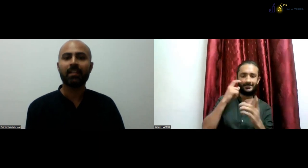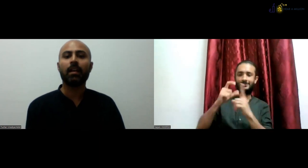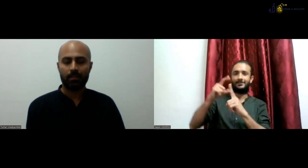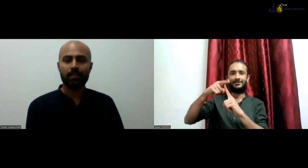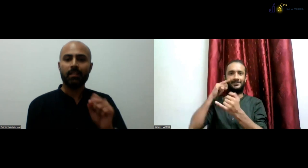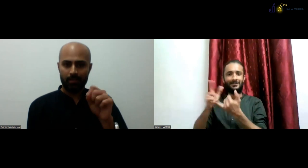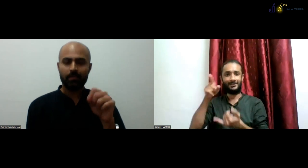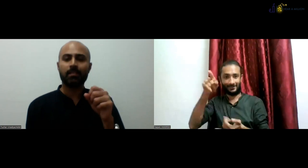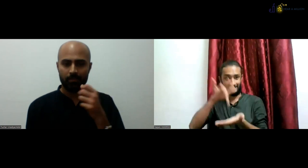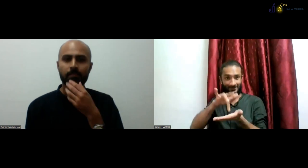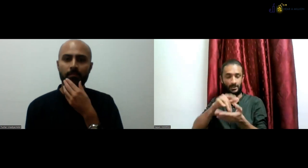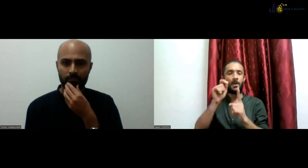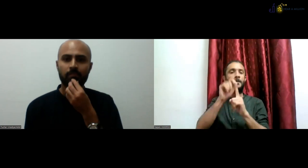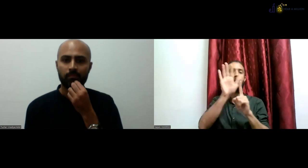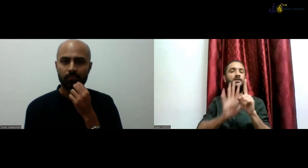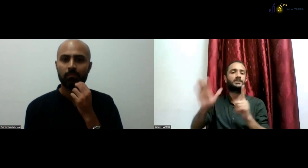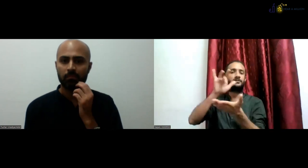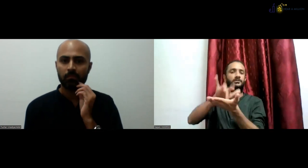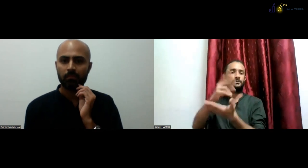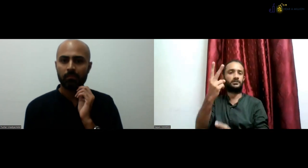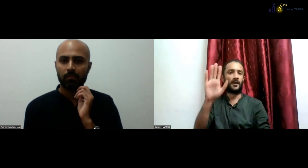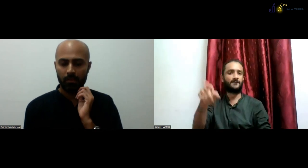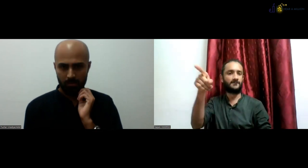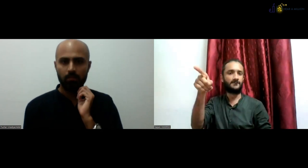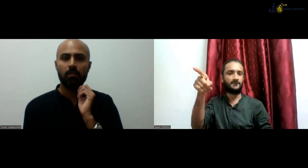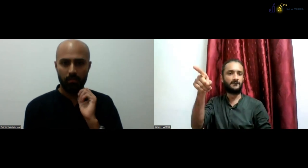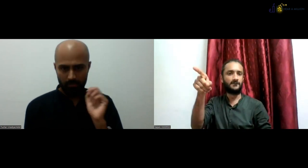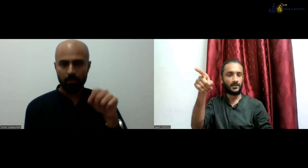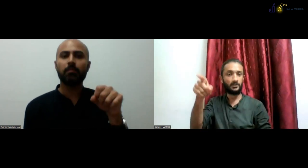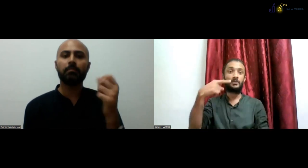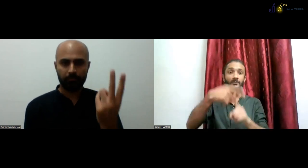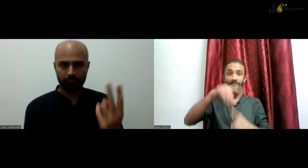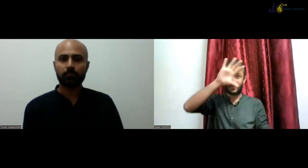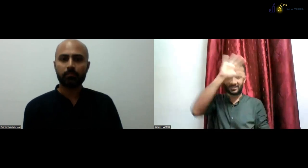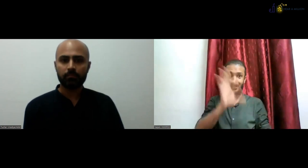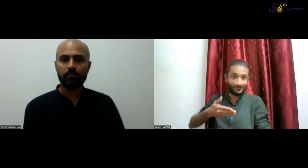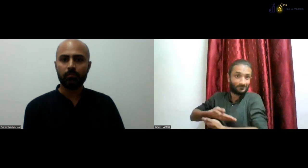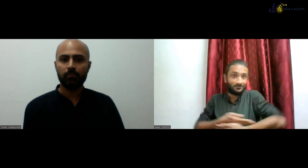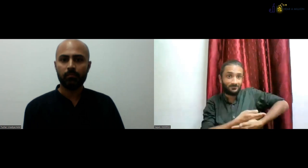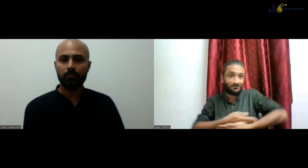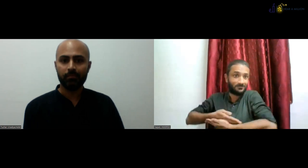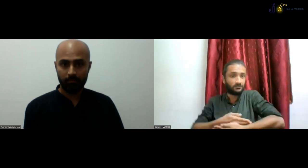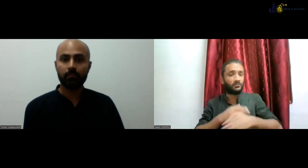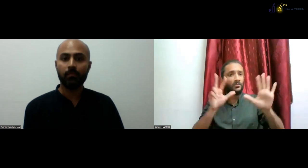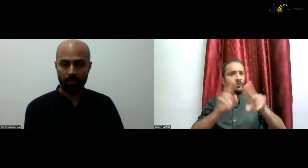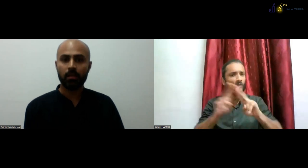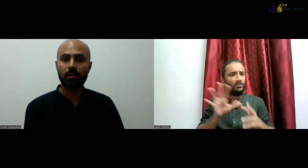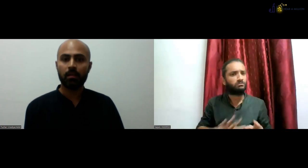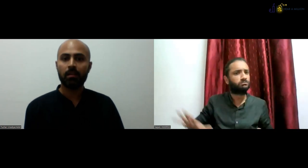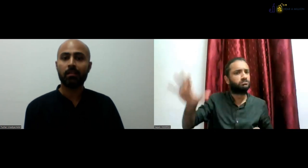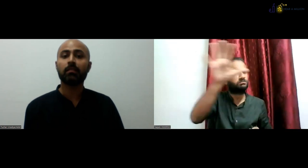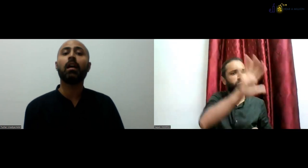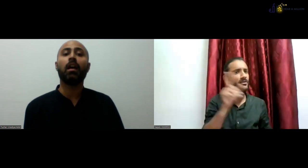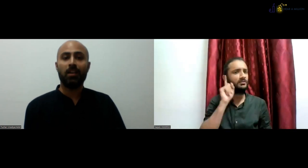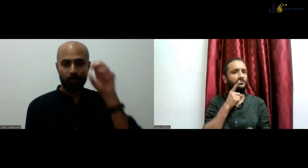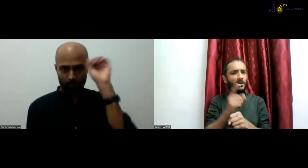College, we have right after school, DED and DTISL program, which is in Panchshula. Plus, we have the early intervention